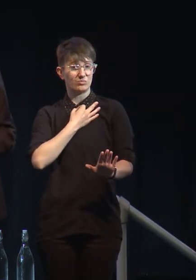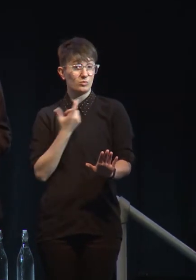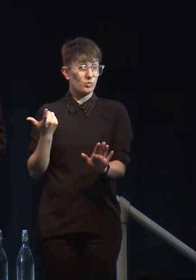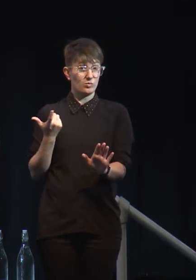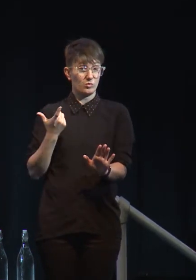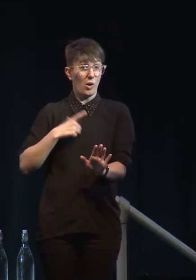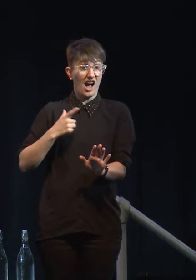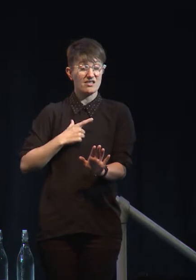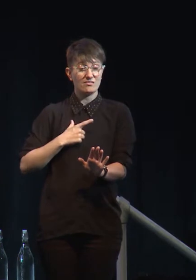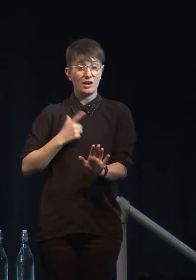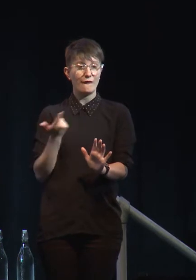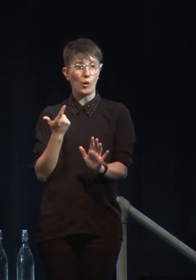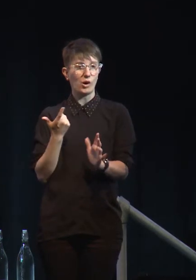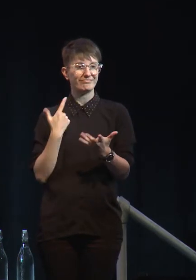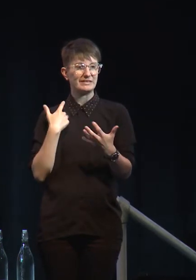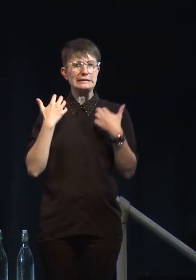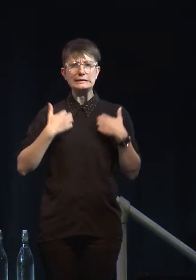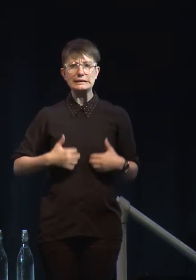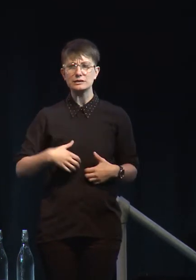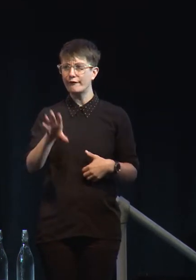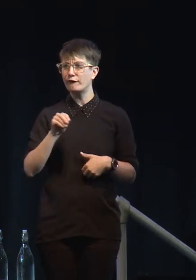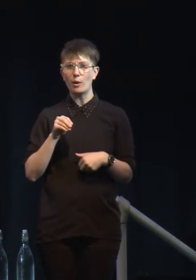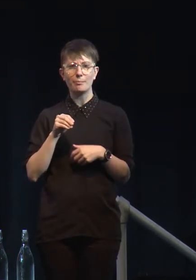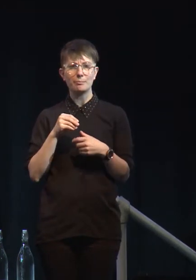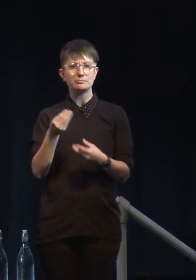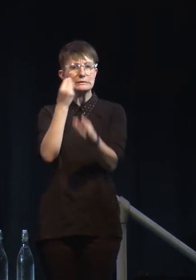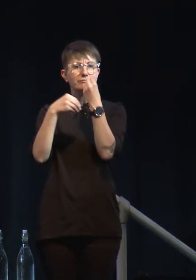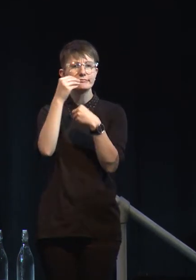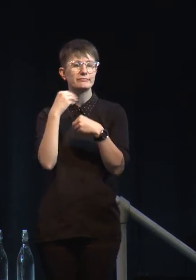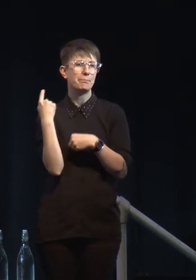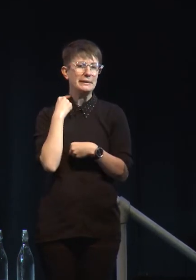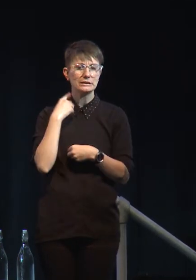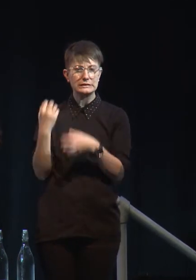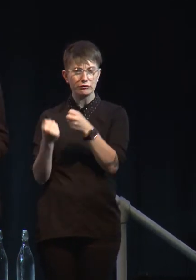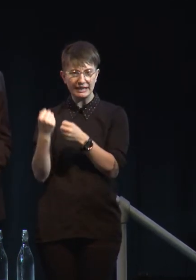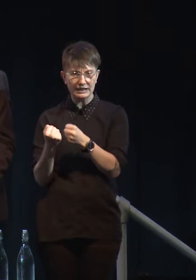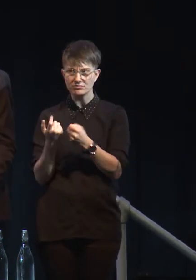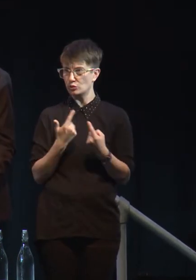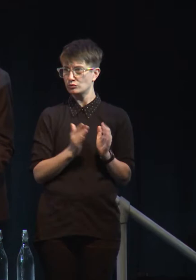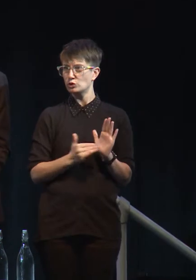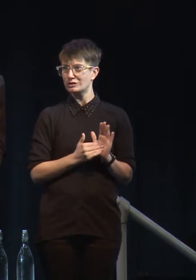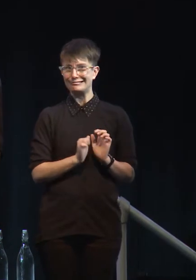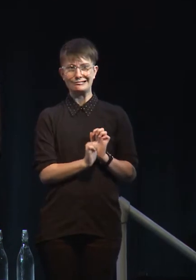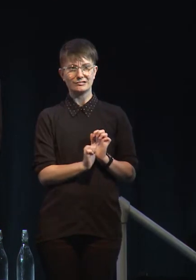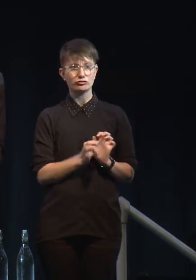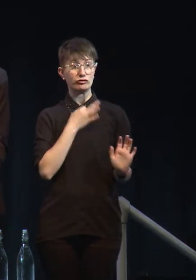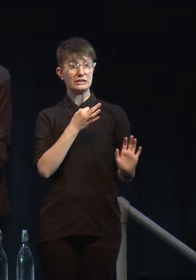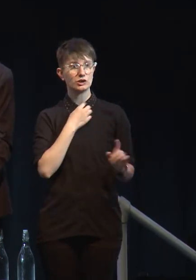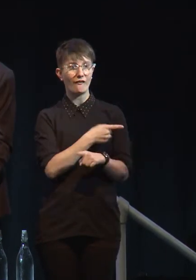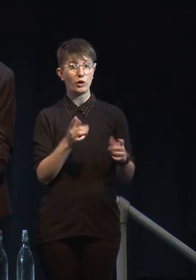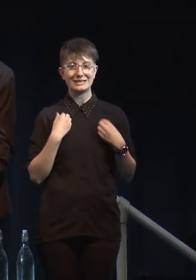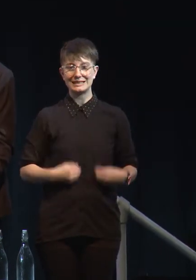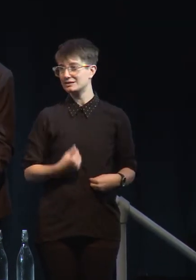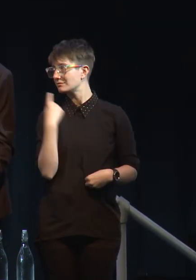populations in the world, for diseases that are known to be the result of eating meat and dairy. And Susie has some stats on that because she's the